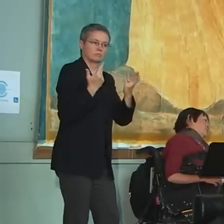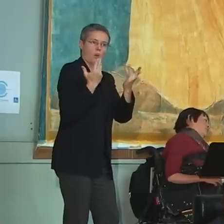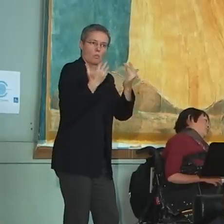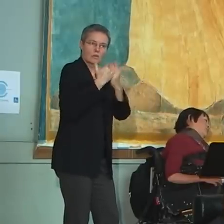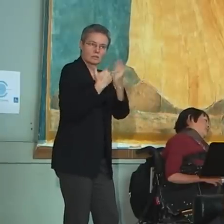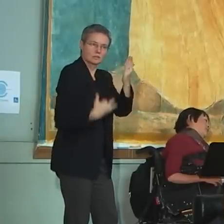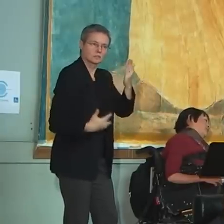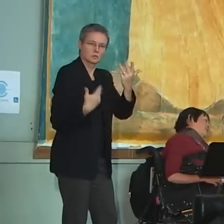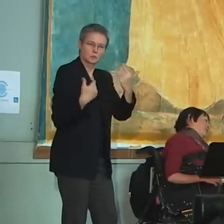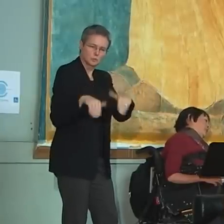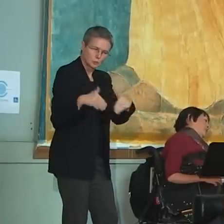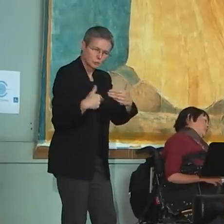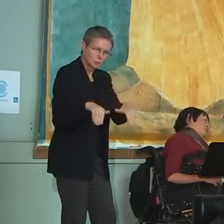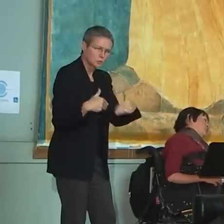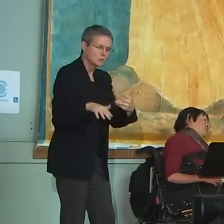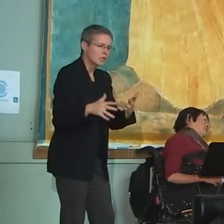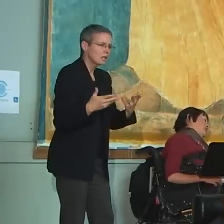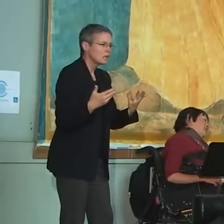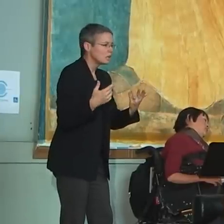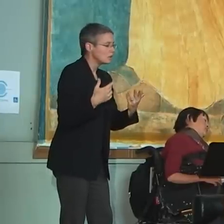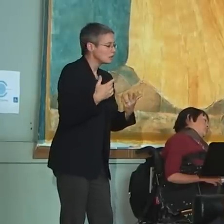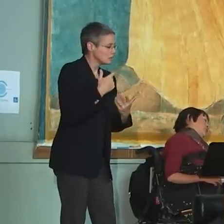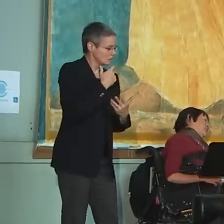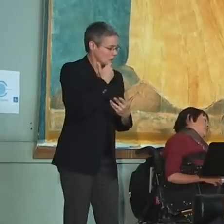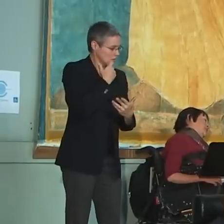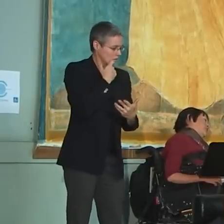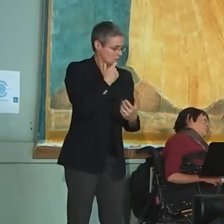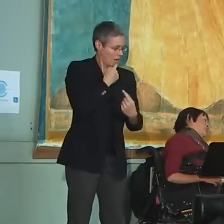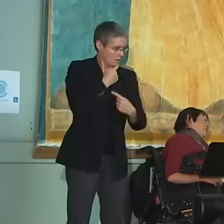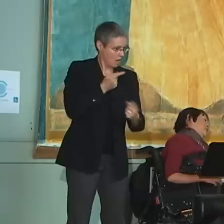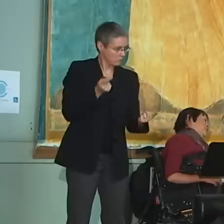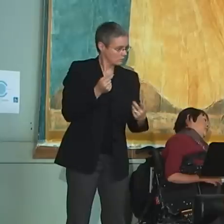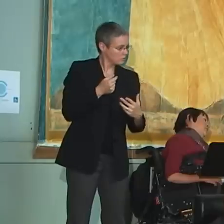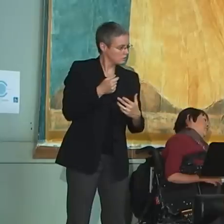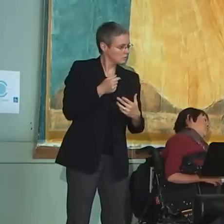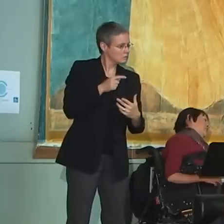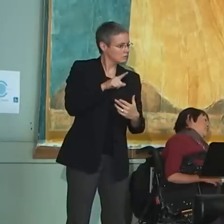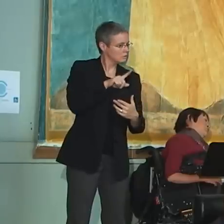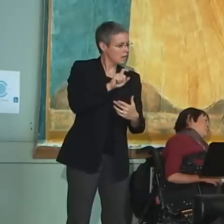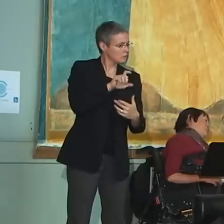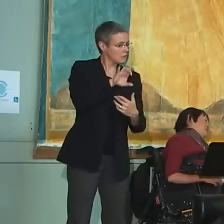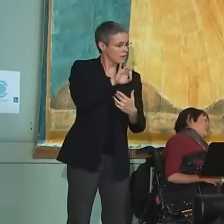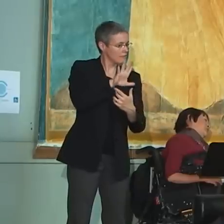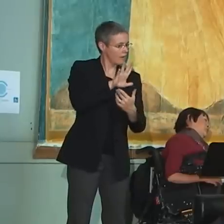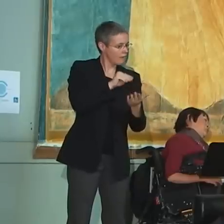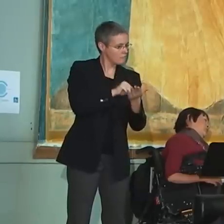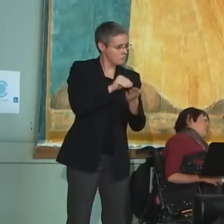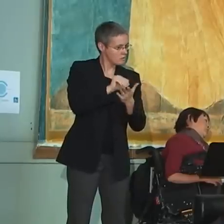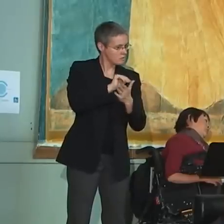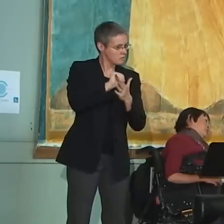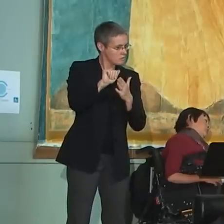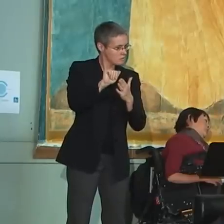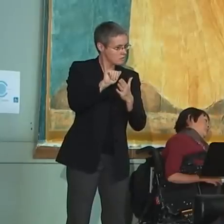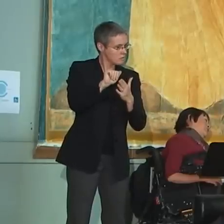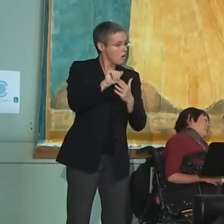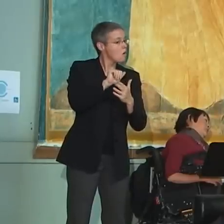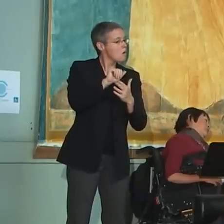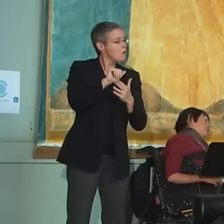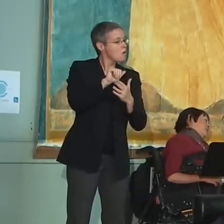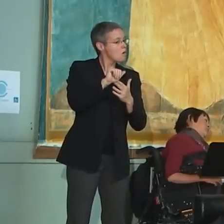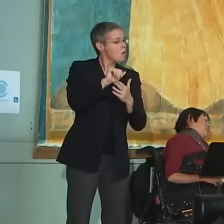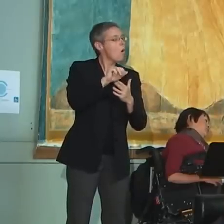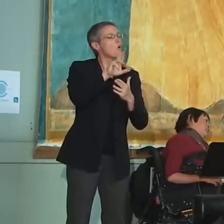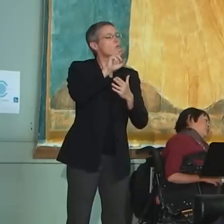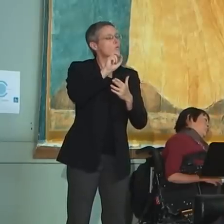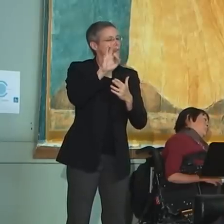get housing through this process. It was recently announced by the province that its 185 million roof, that's Rental Opportunity Fund